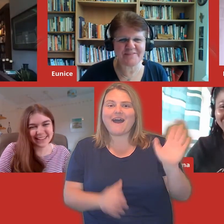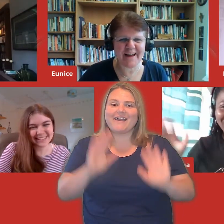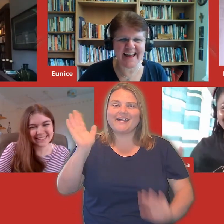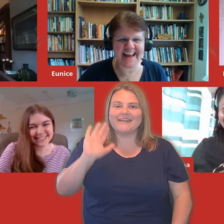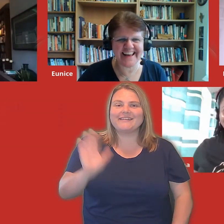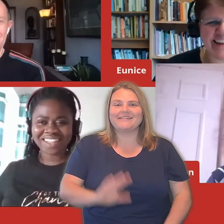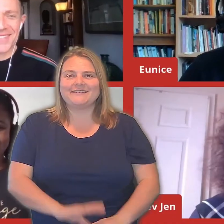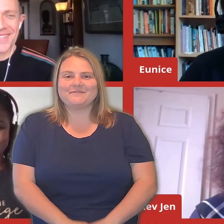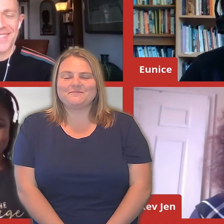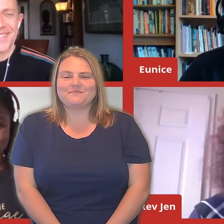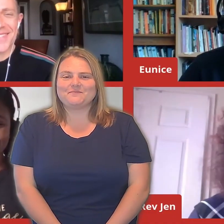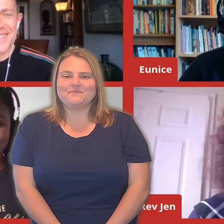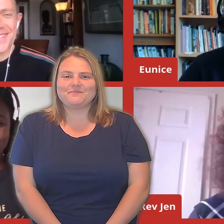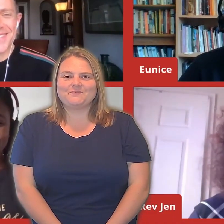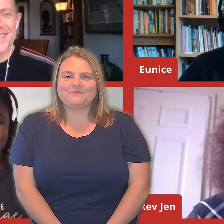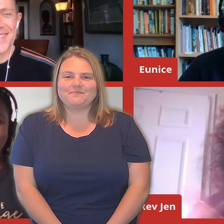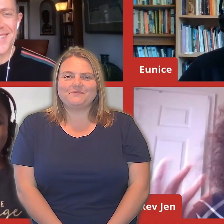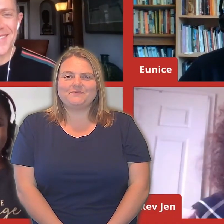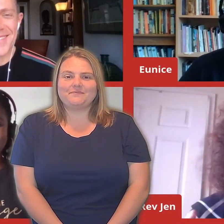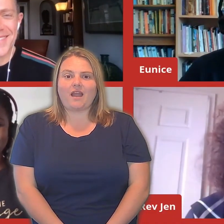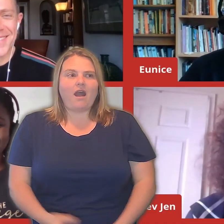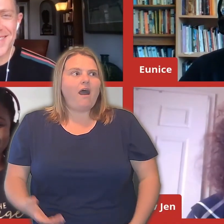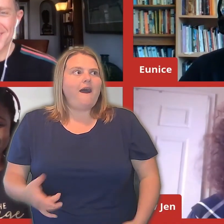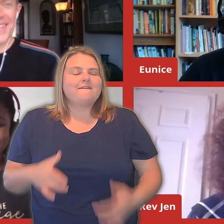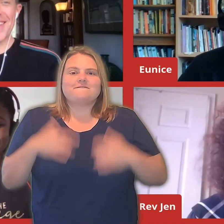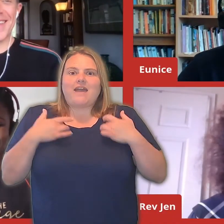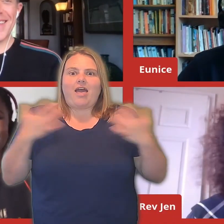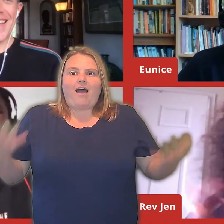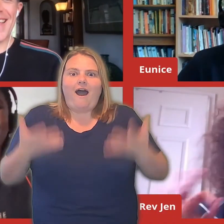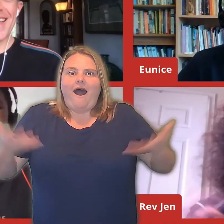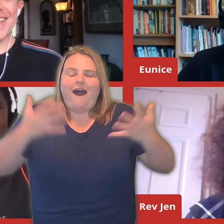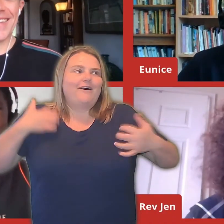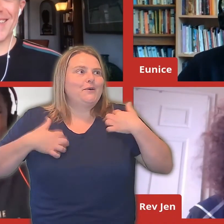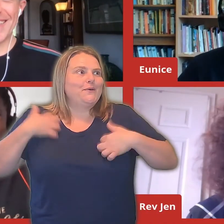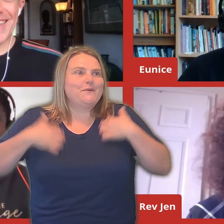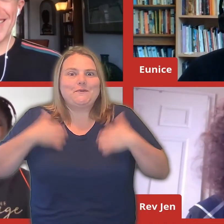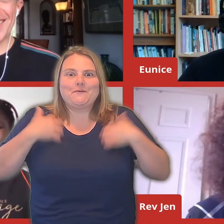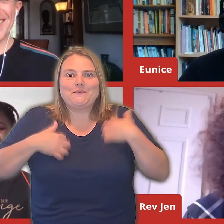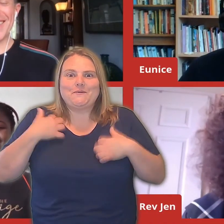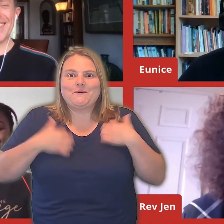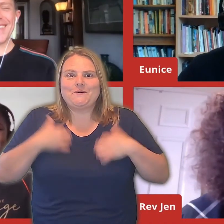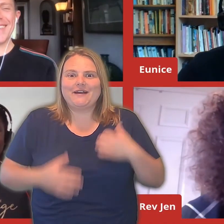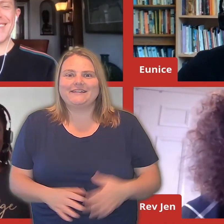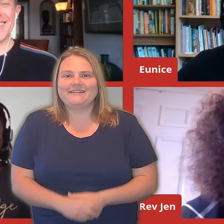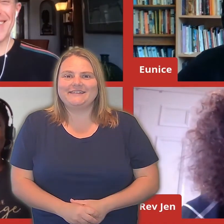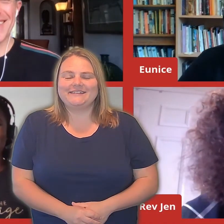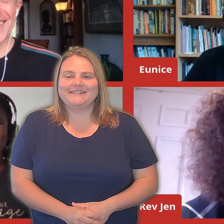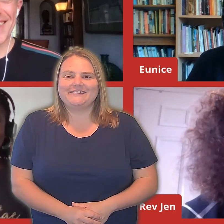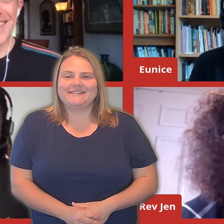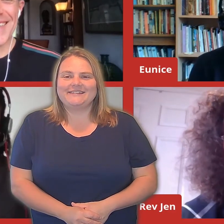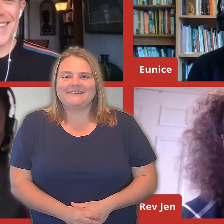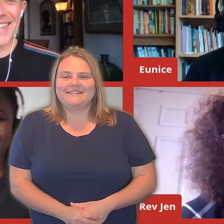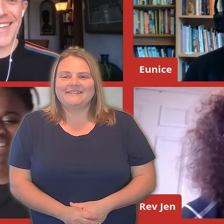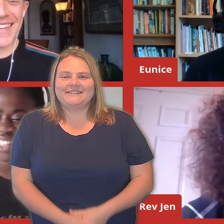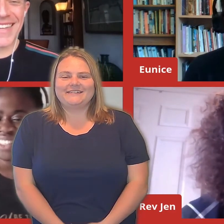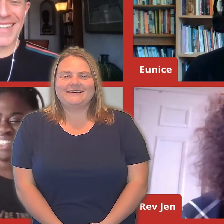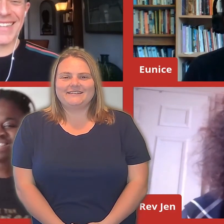I feel revved up. I'm excited. I'm good to go. Yeah. Love that for Rev Jen.